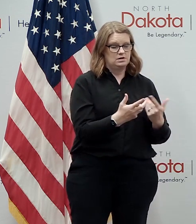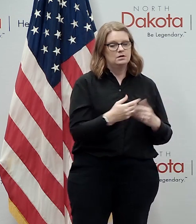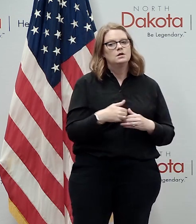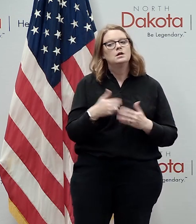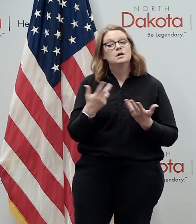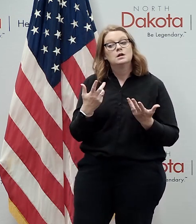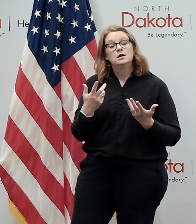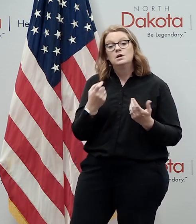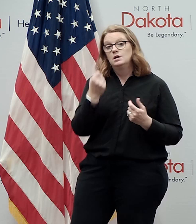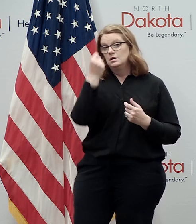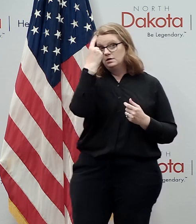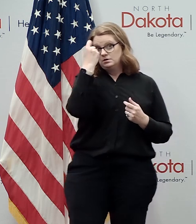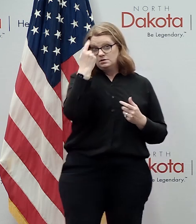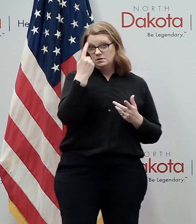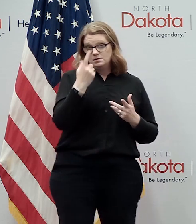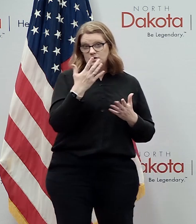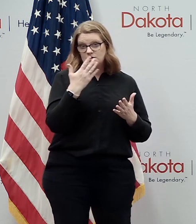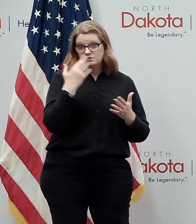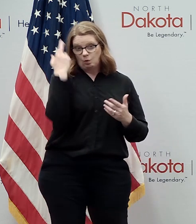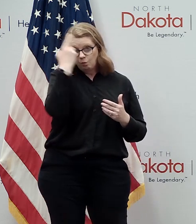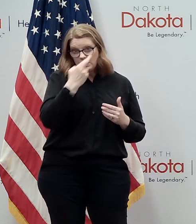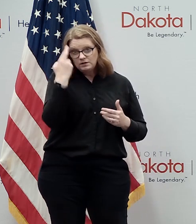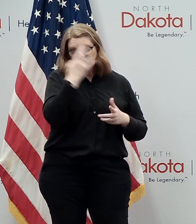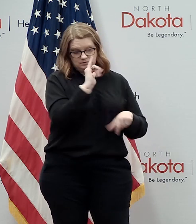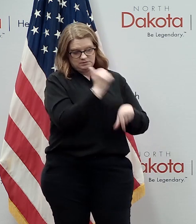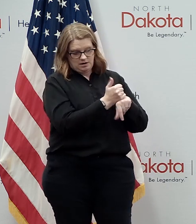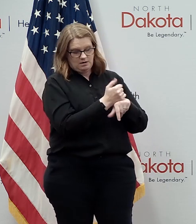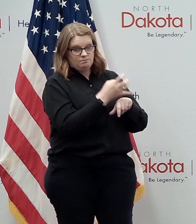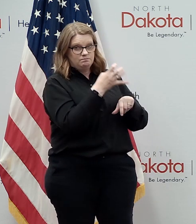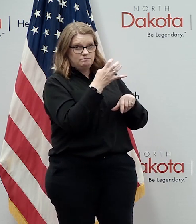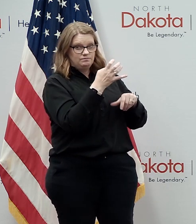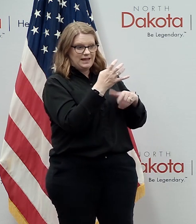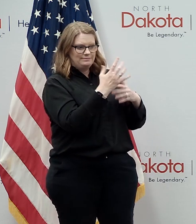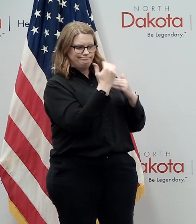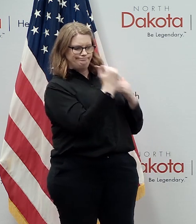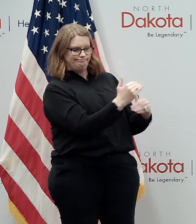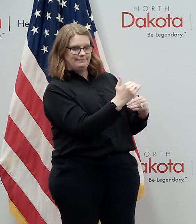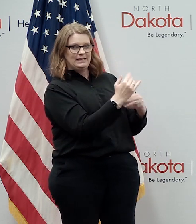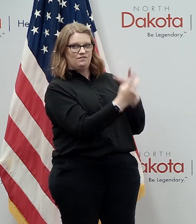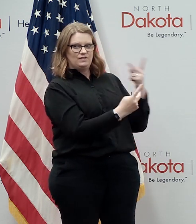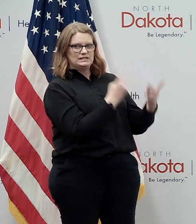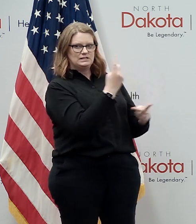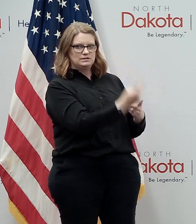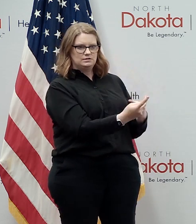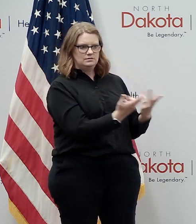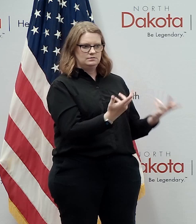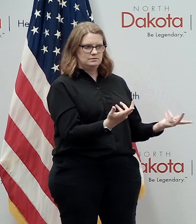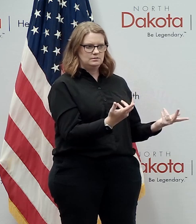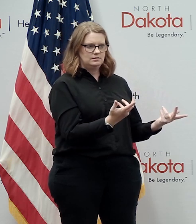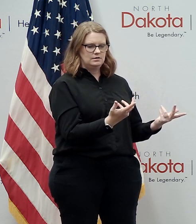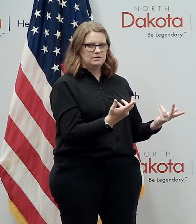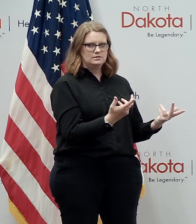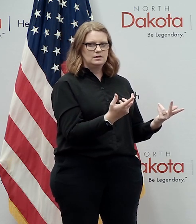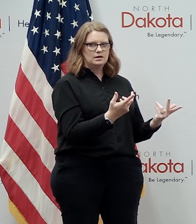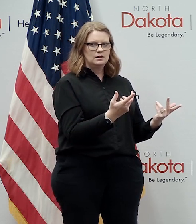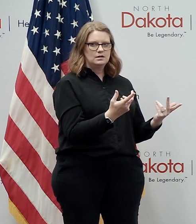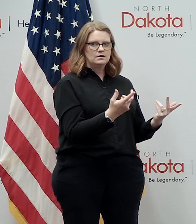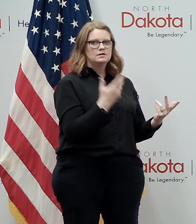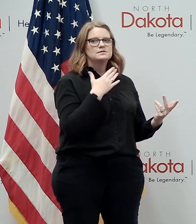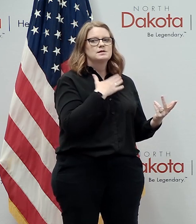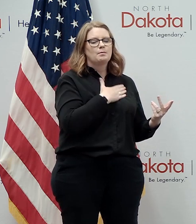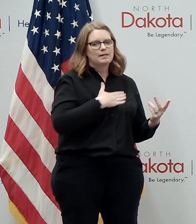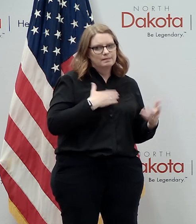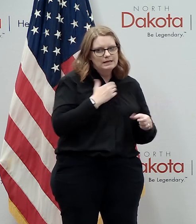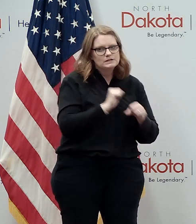for facilities to do restricted visitation. And they should not be blanket based on who is being served. So please